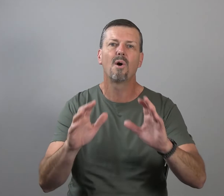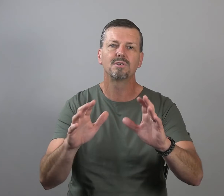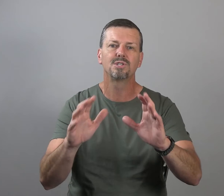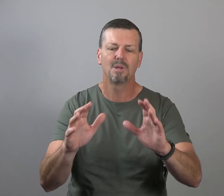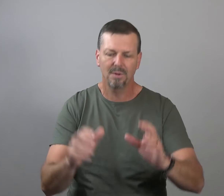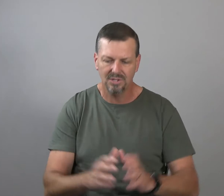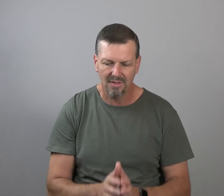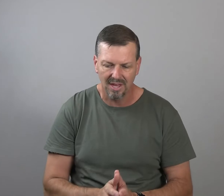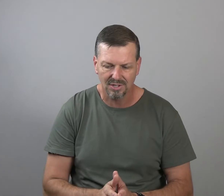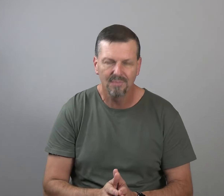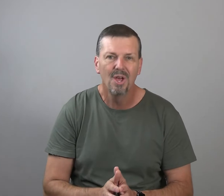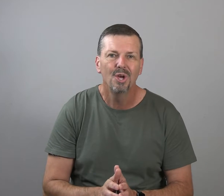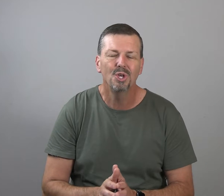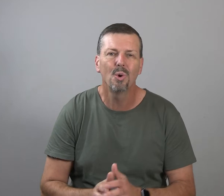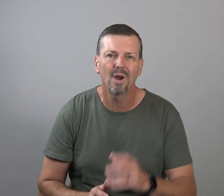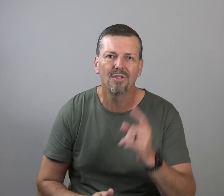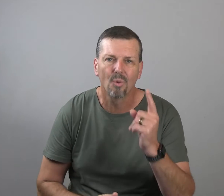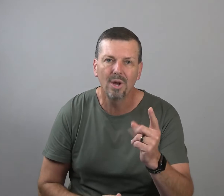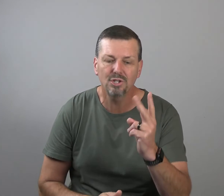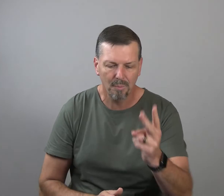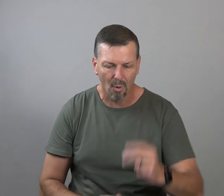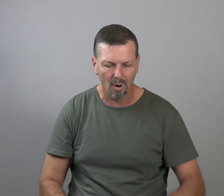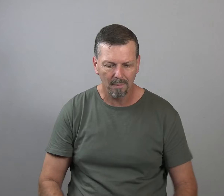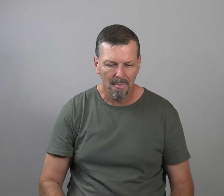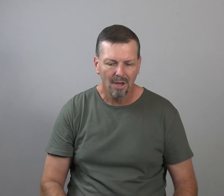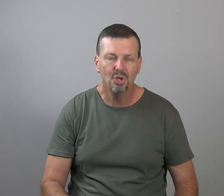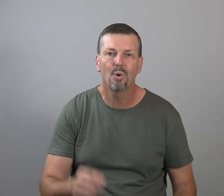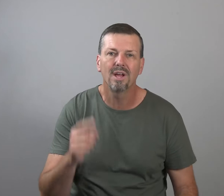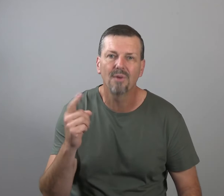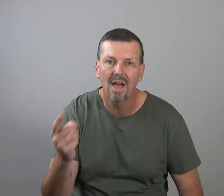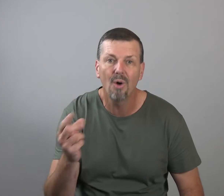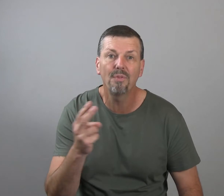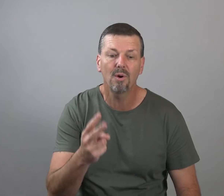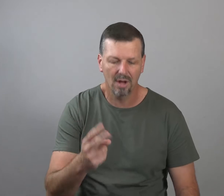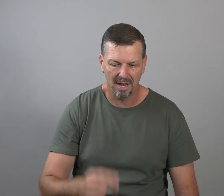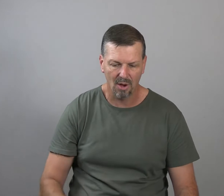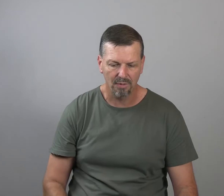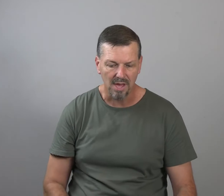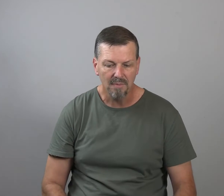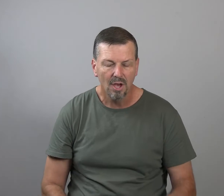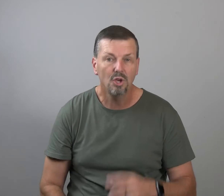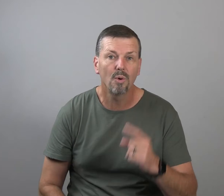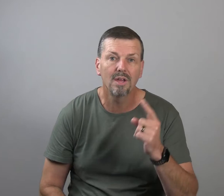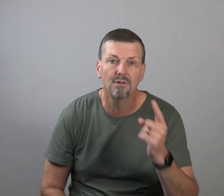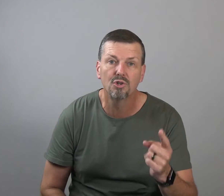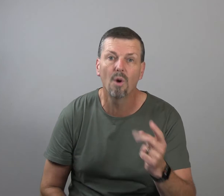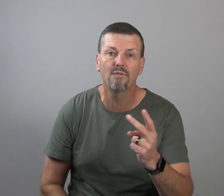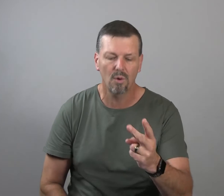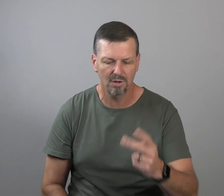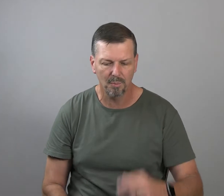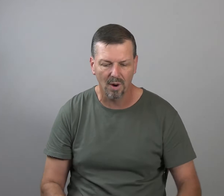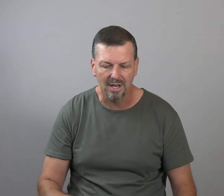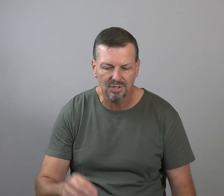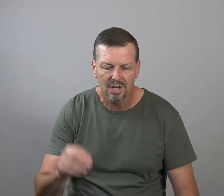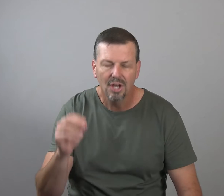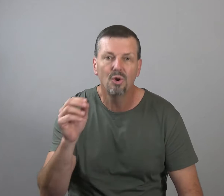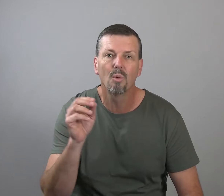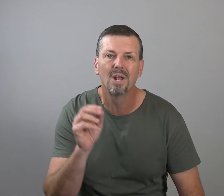far as to simply say this. You are either rich or poor. You are either healthy or unhealthy. You are either joyful or depressed. You are